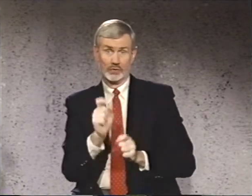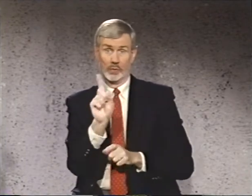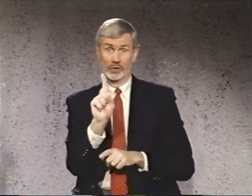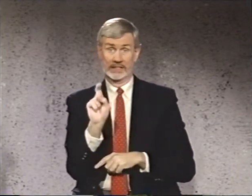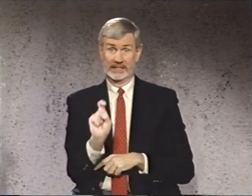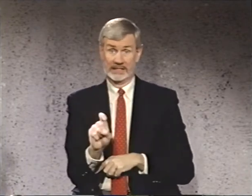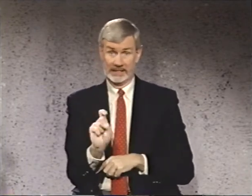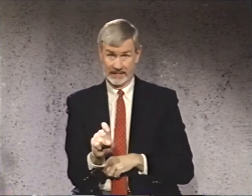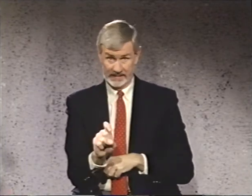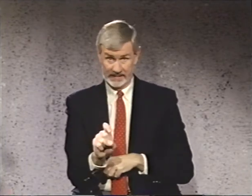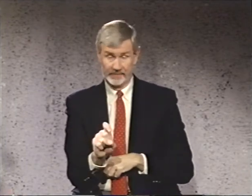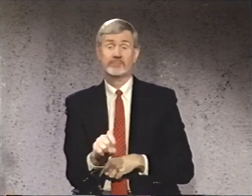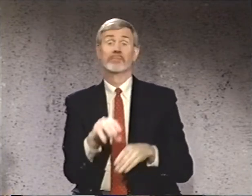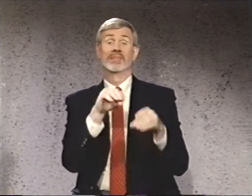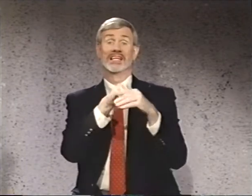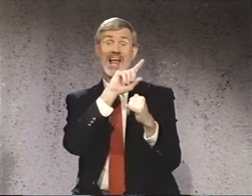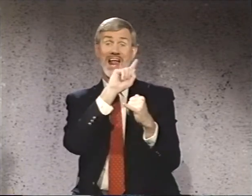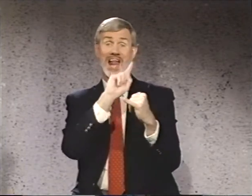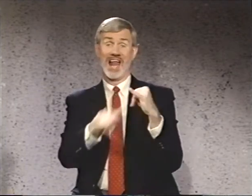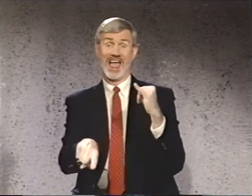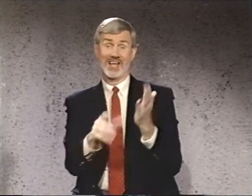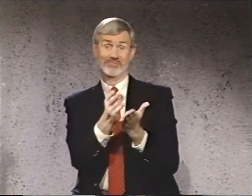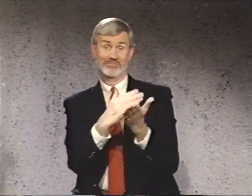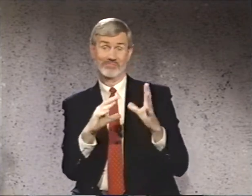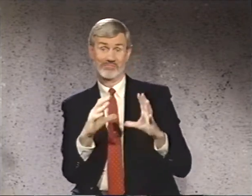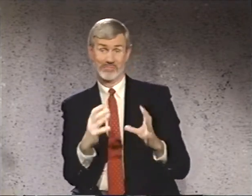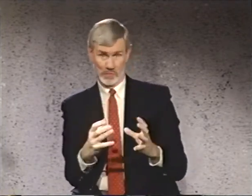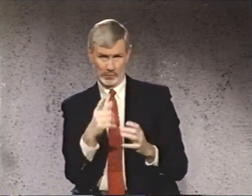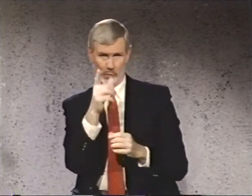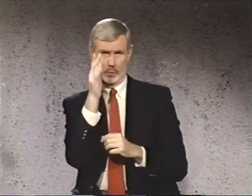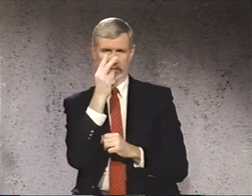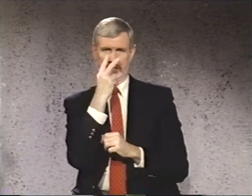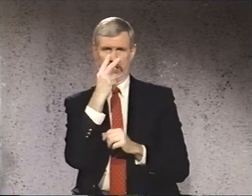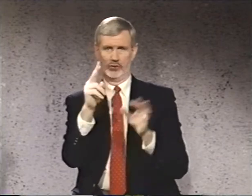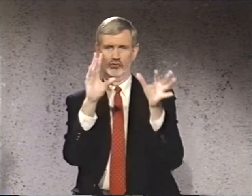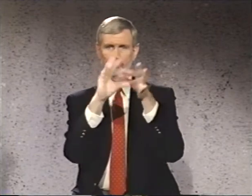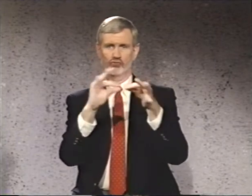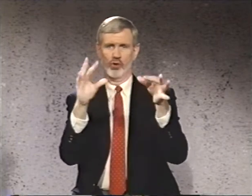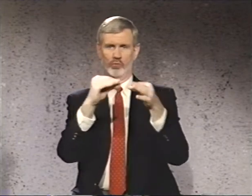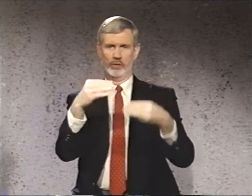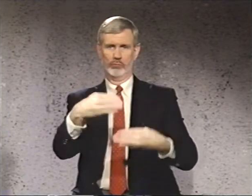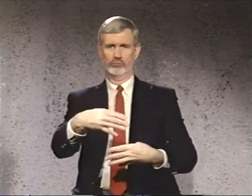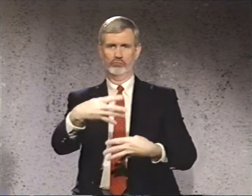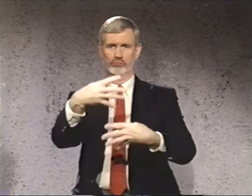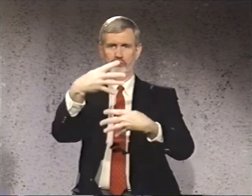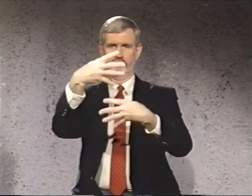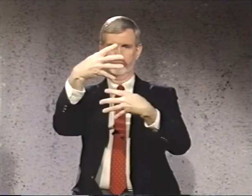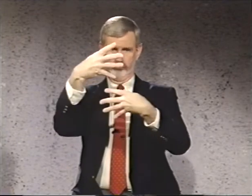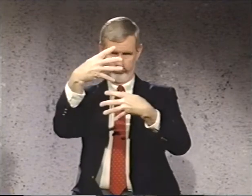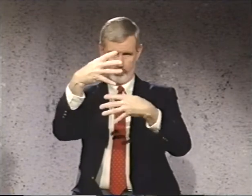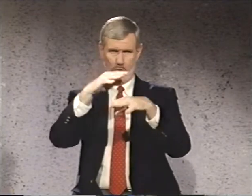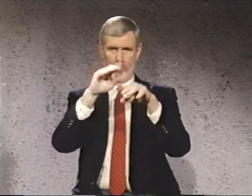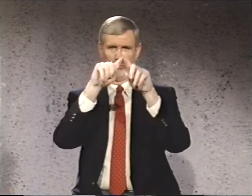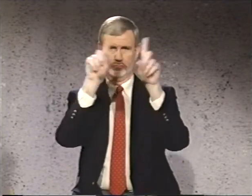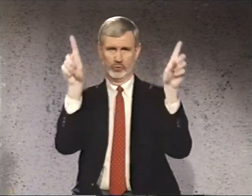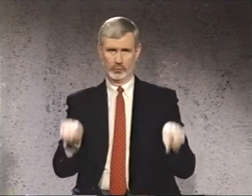make corrections where needed. In the last portion, you will see a story printed on the screen.